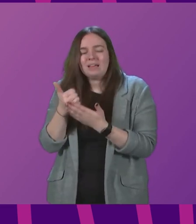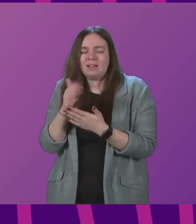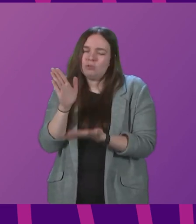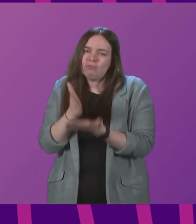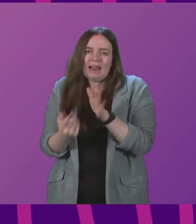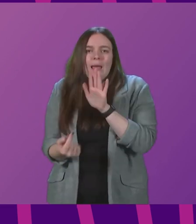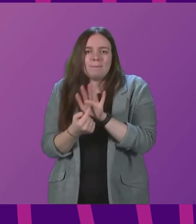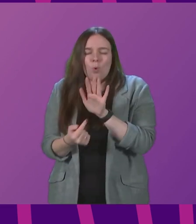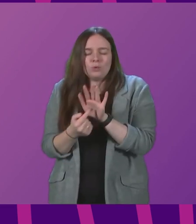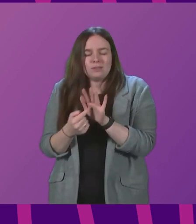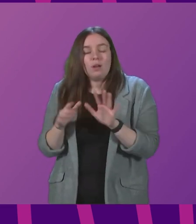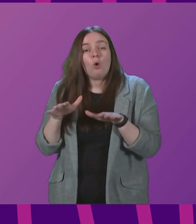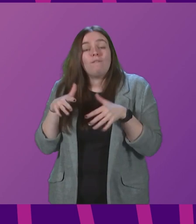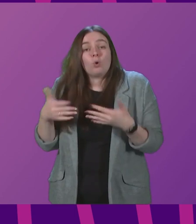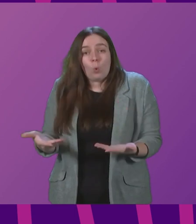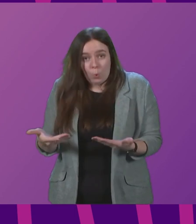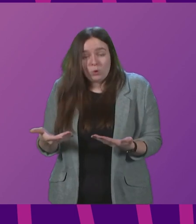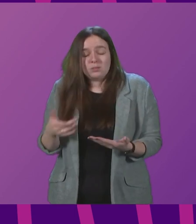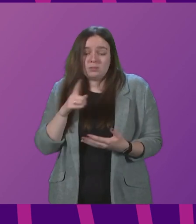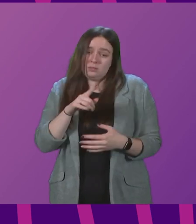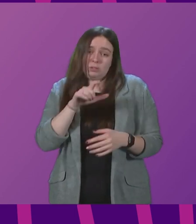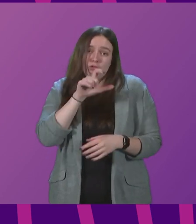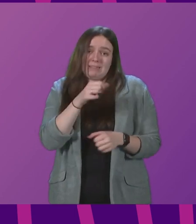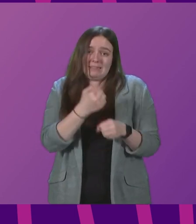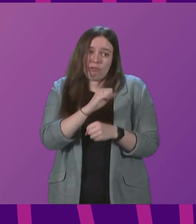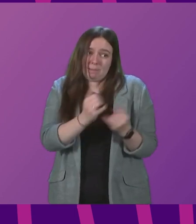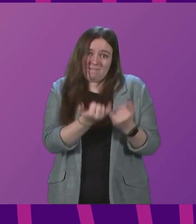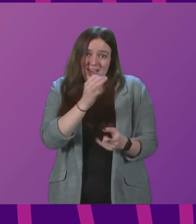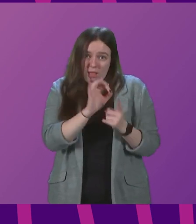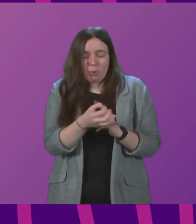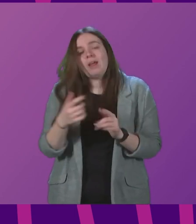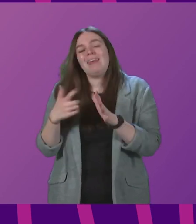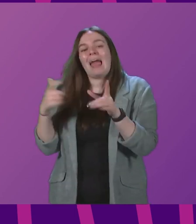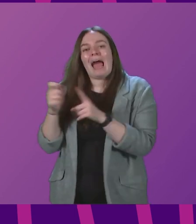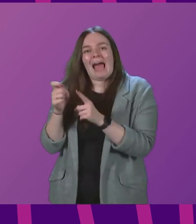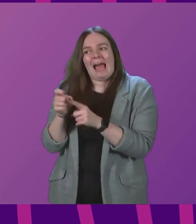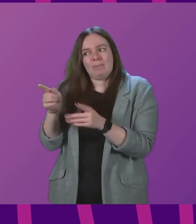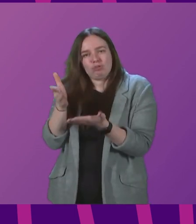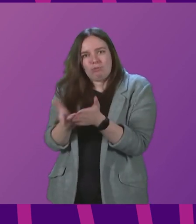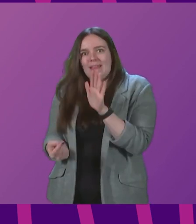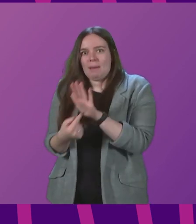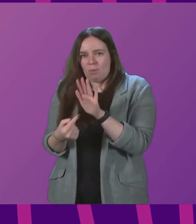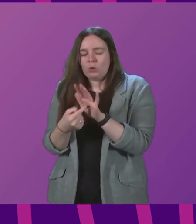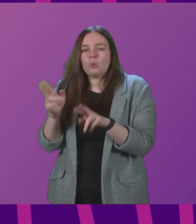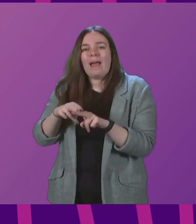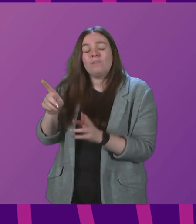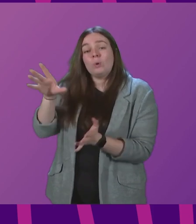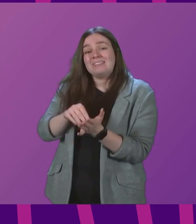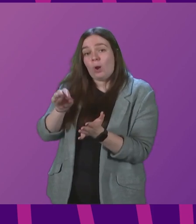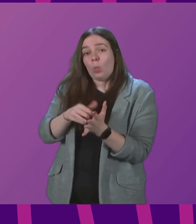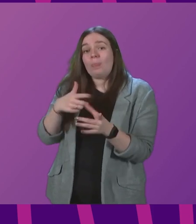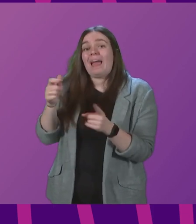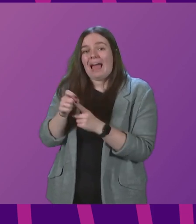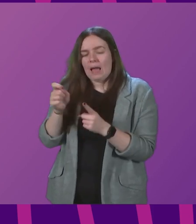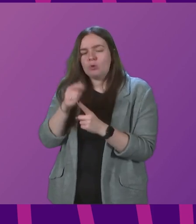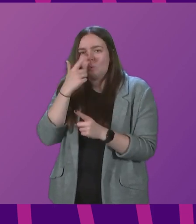important. of course, to end on Christine Graham's final point there, the app is really important. So if you downloaded the app to start with,